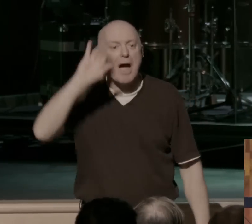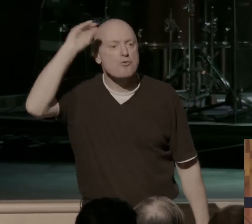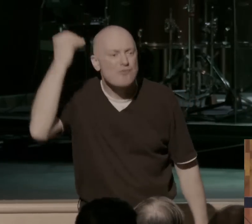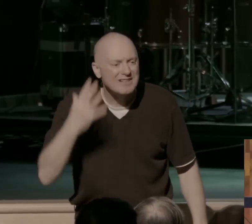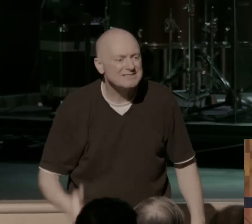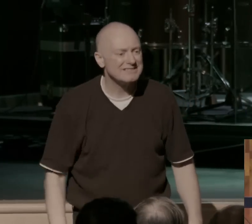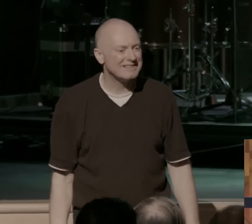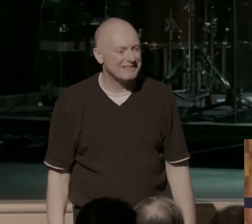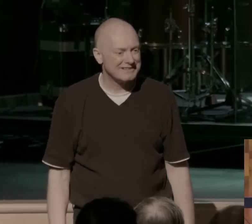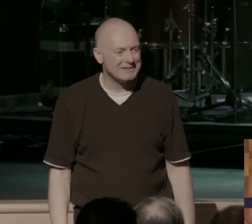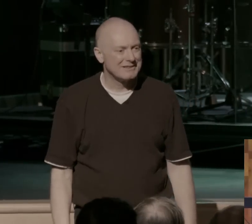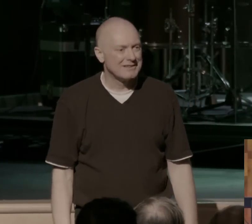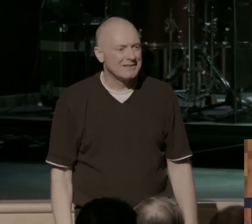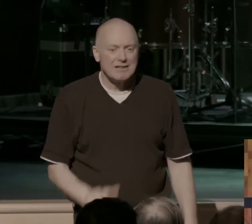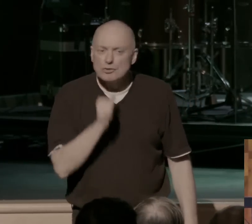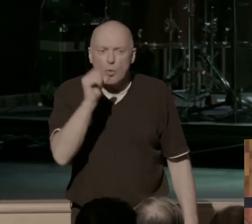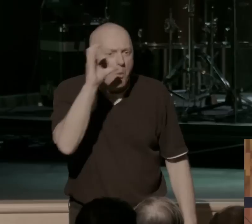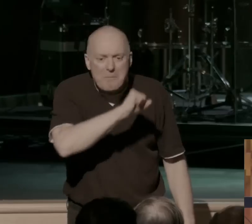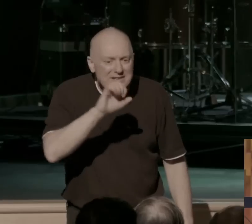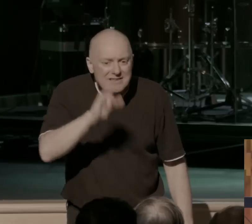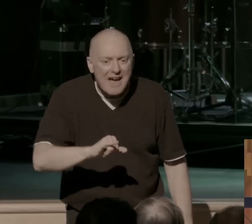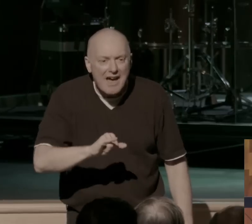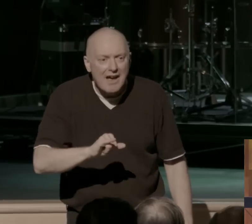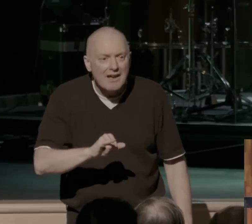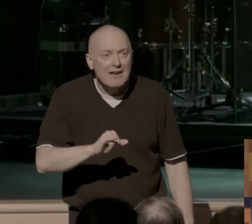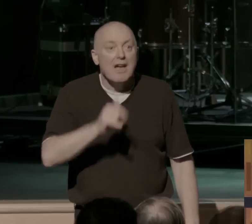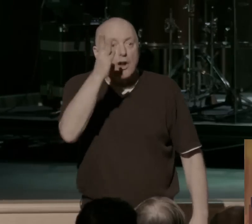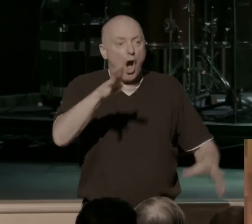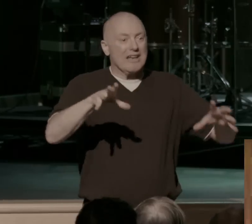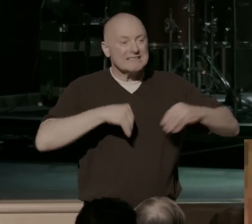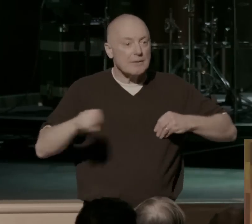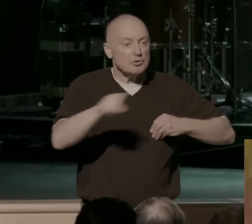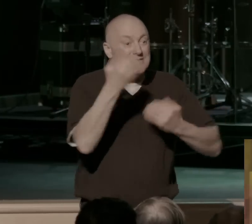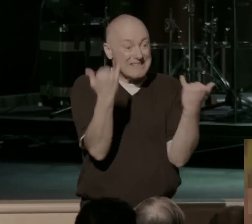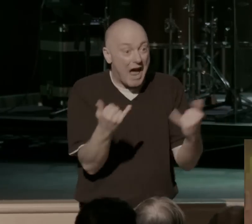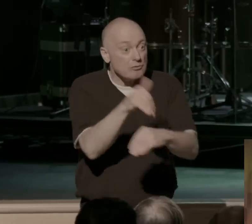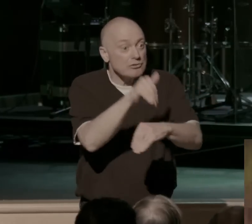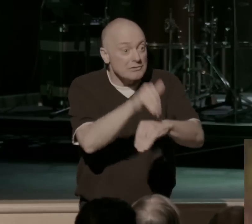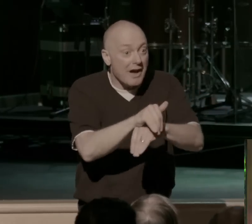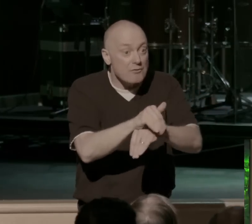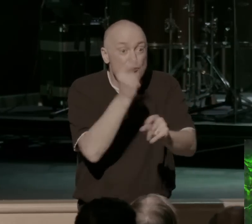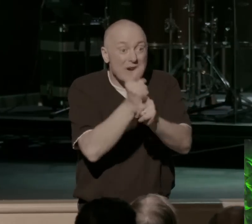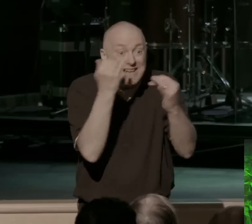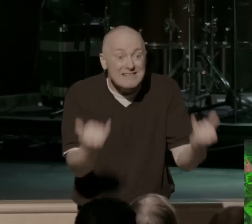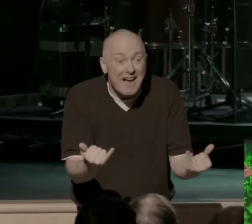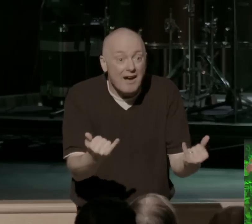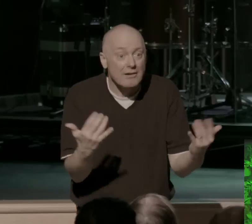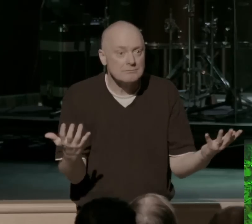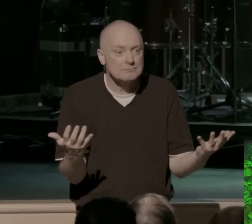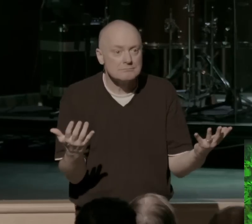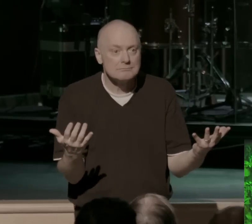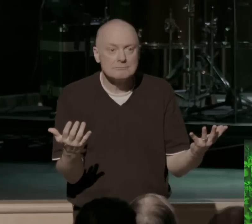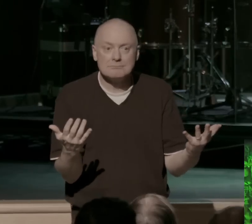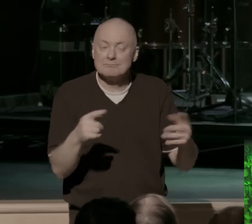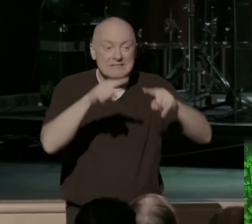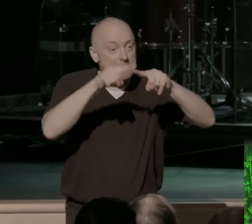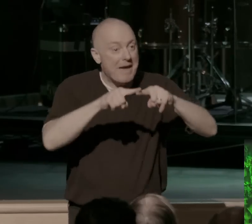I mean, don't miss this. Your acceptance right now, tonight, that this moment, it's still totally based on the blood of Christ over your life.